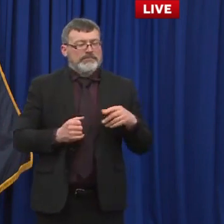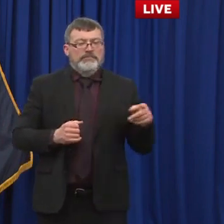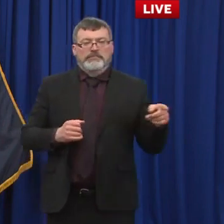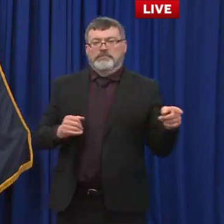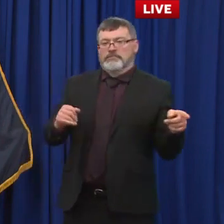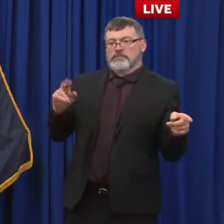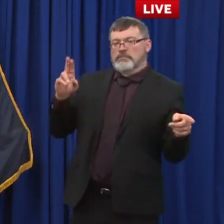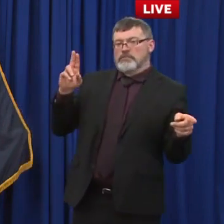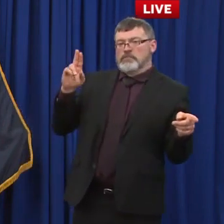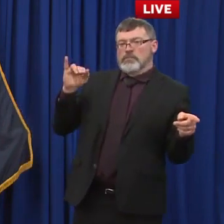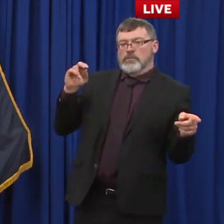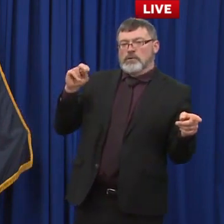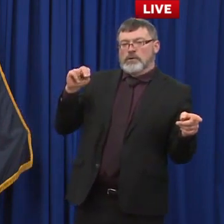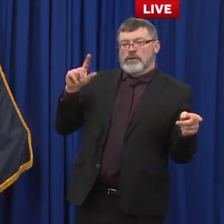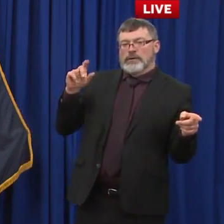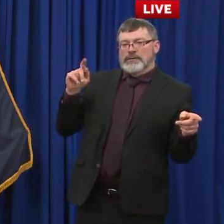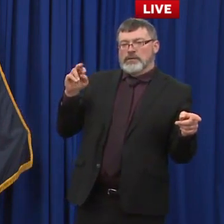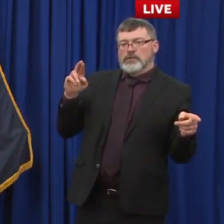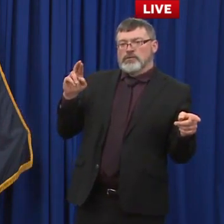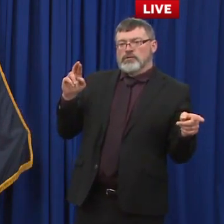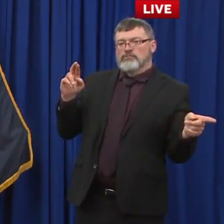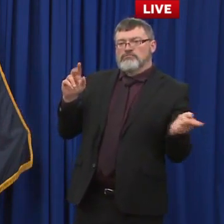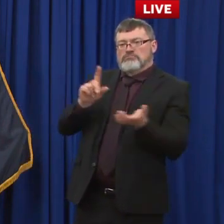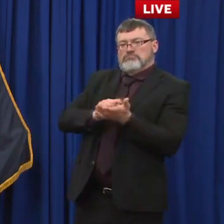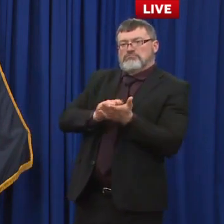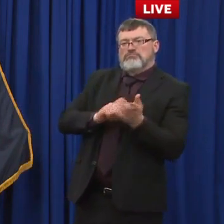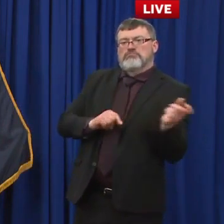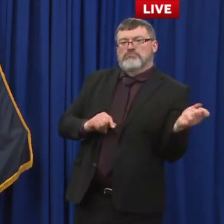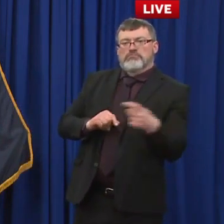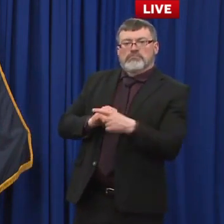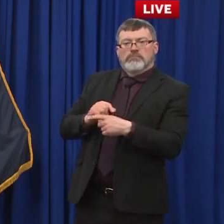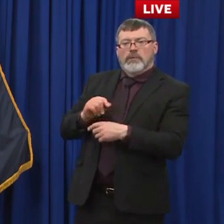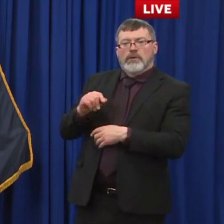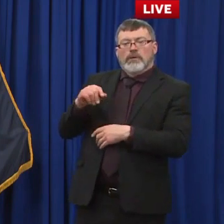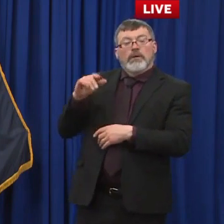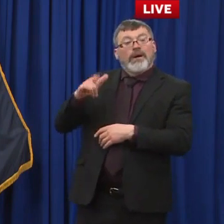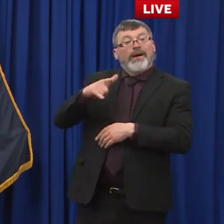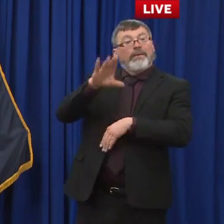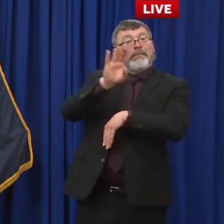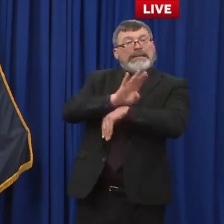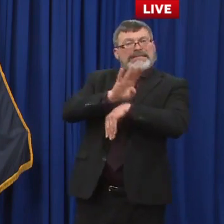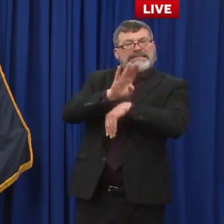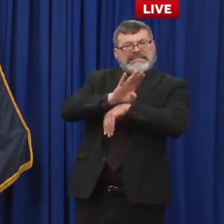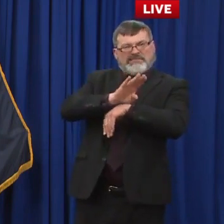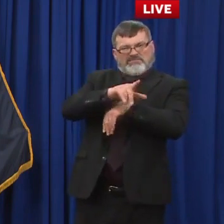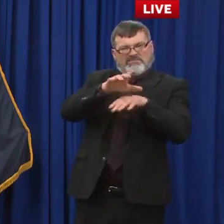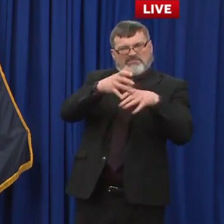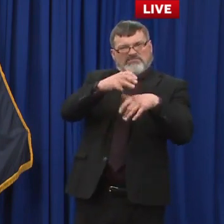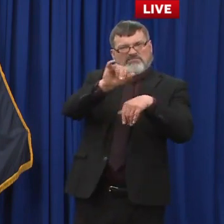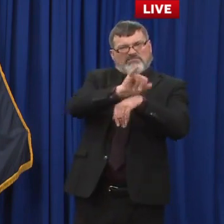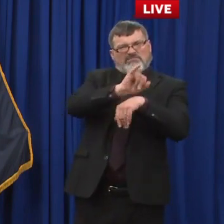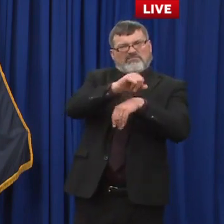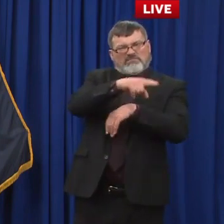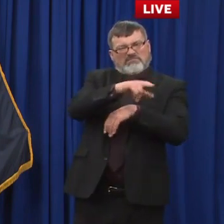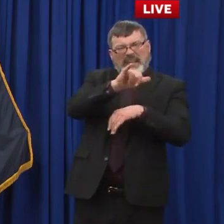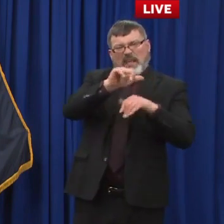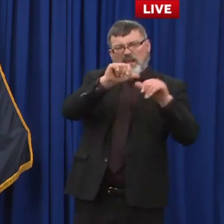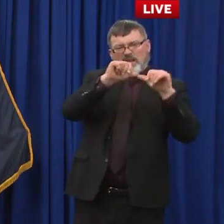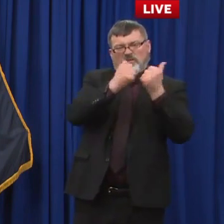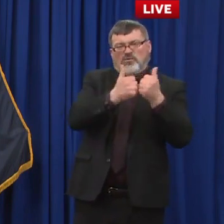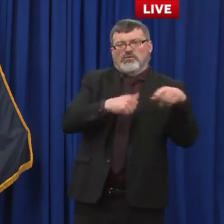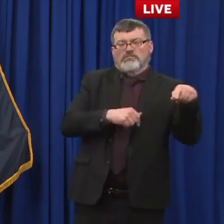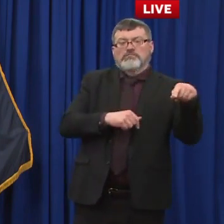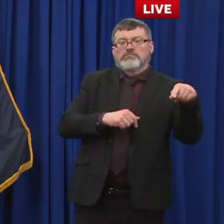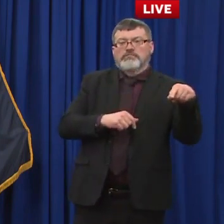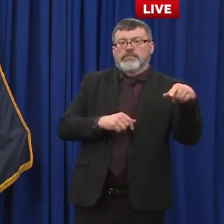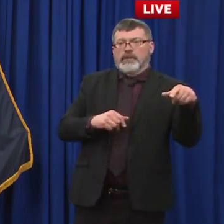industry association to decide on its own. We want to go beyond that document and you talk with these industry folks all the